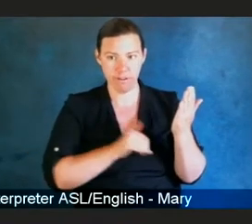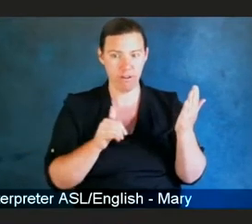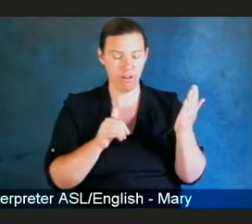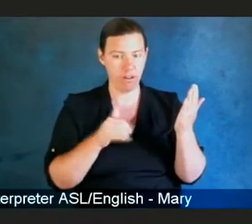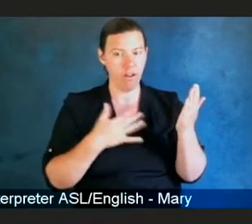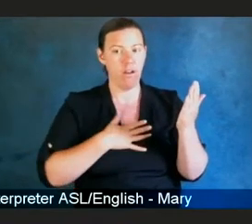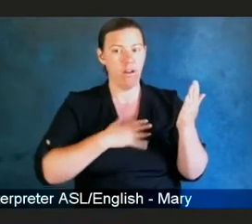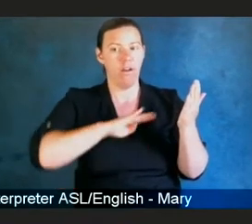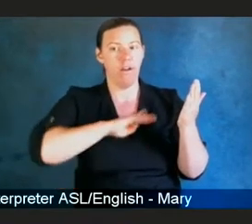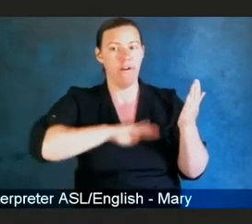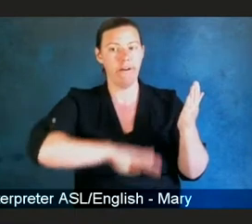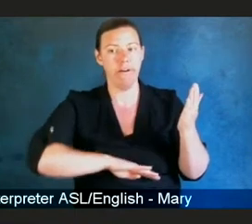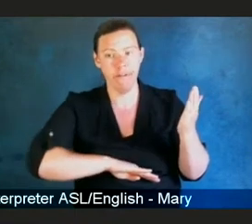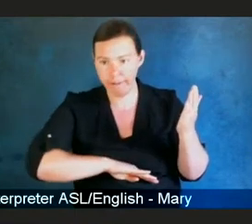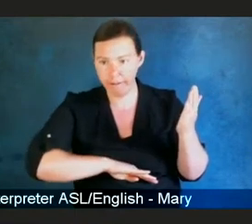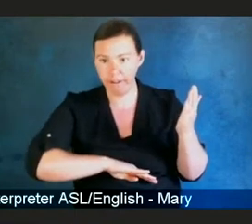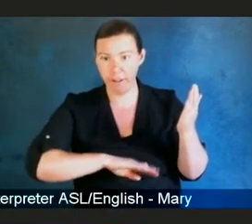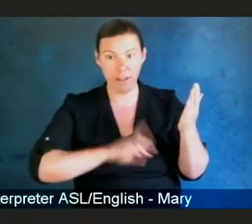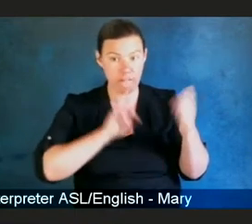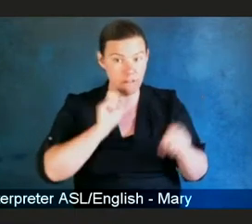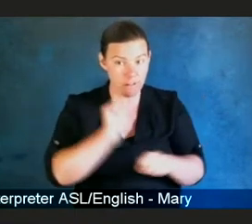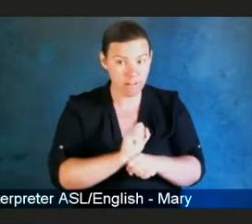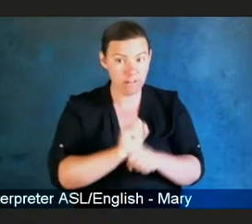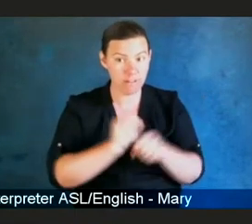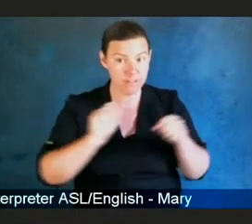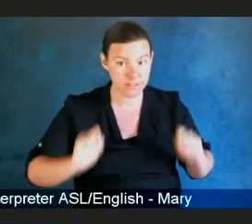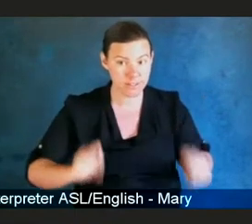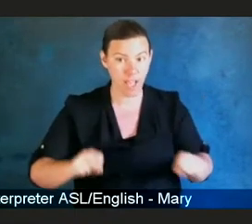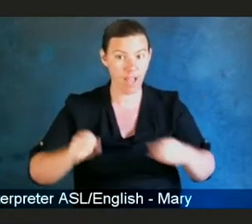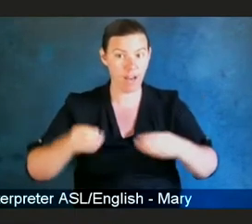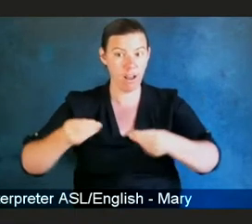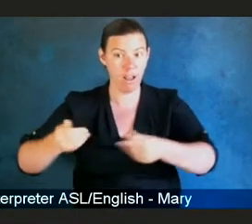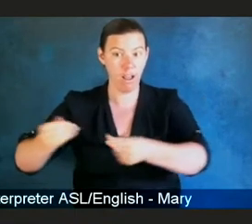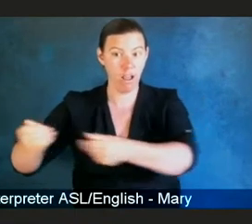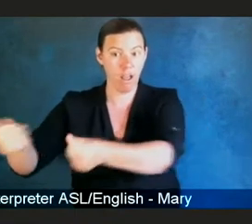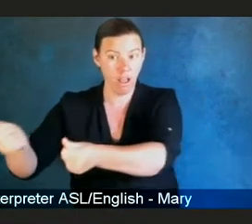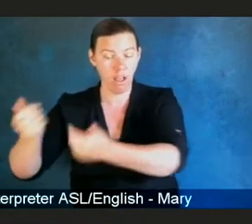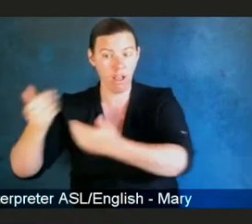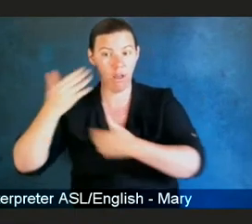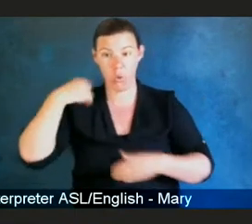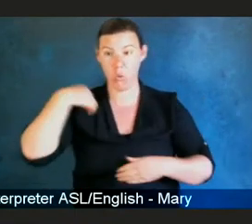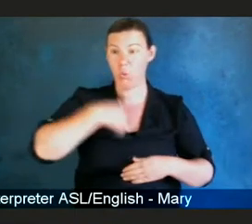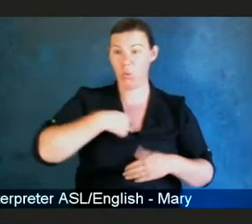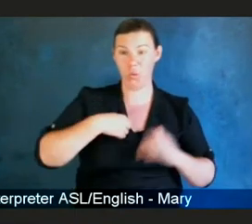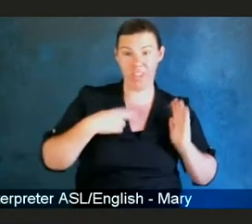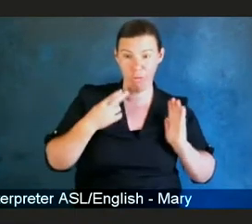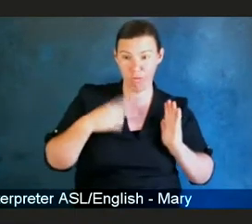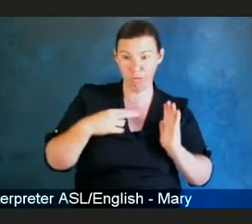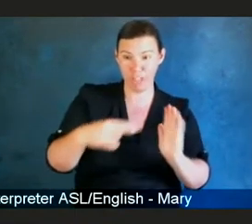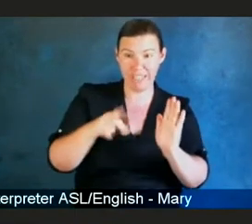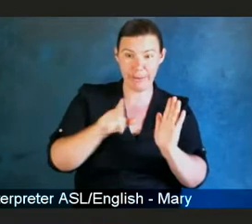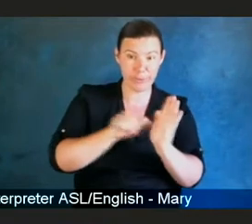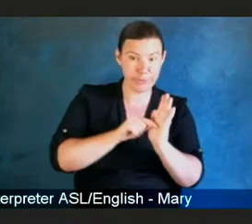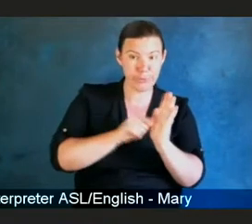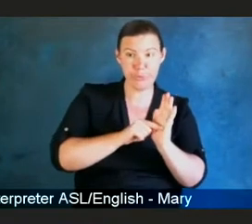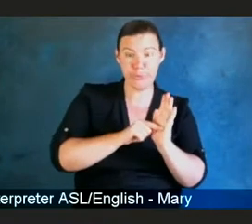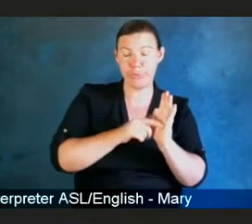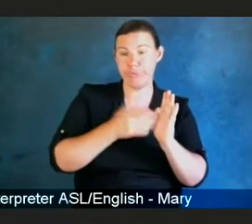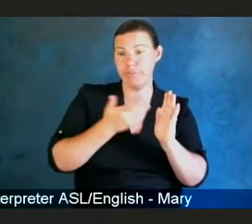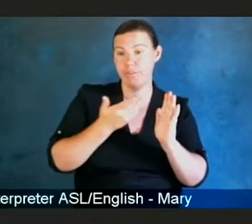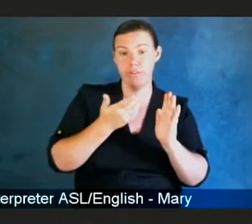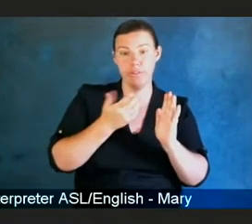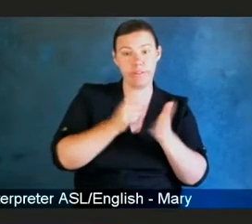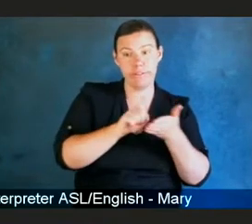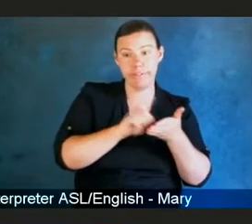fresh air. Would it become a reality? Because we were all reading the newspaper, hearing about friends, colleagues, and